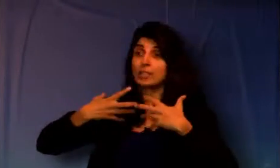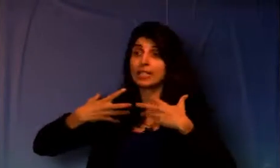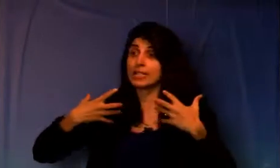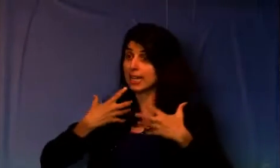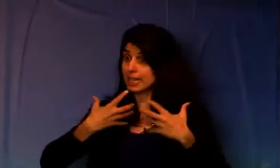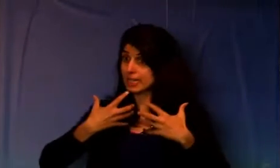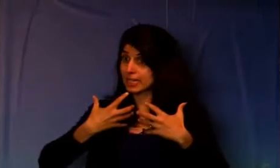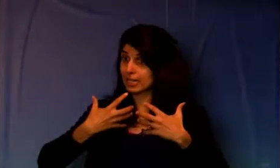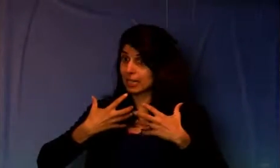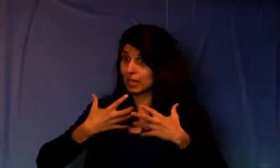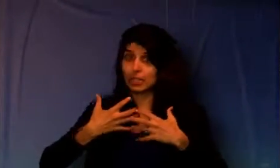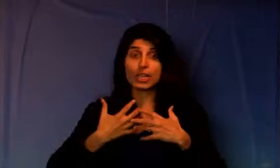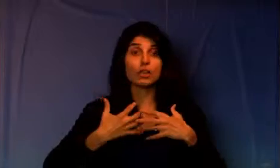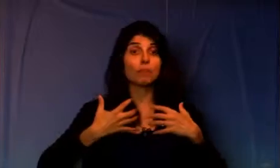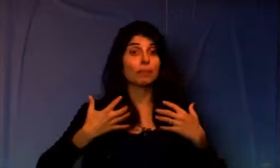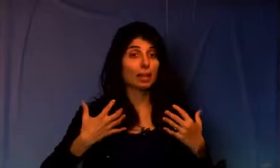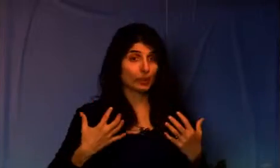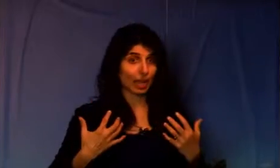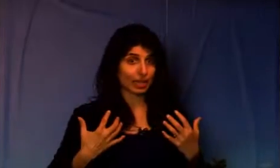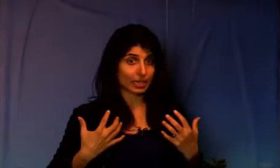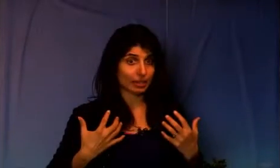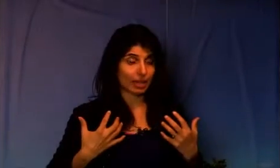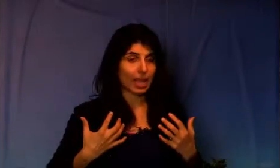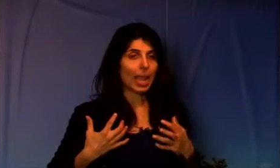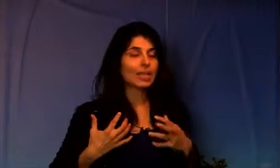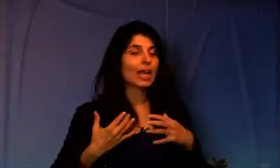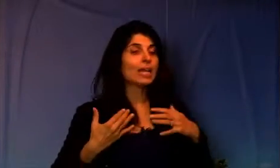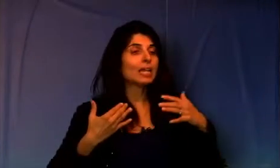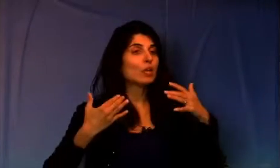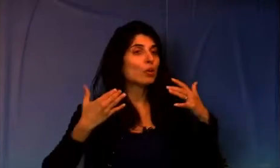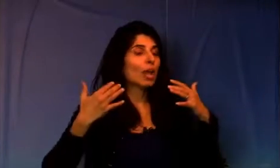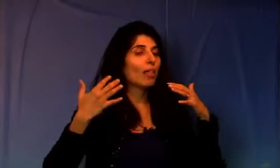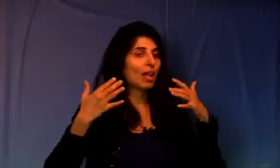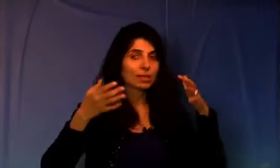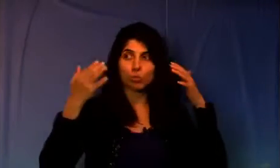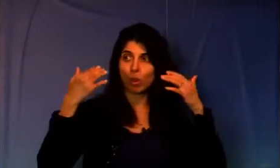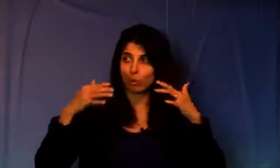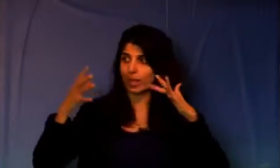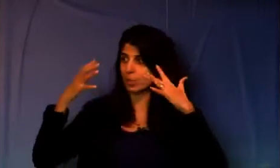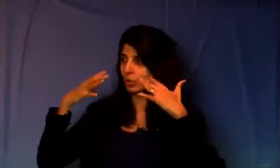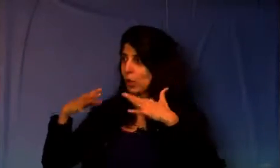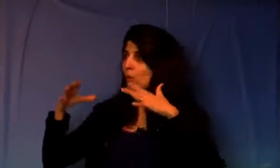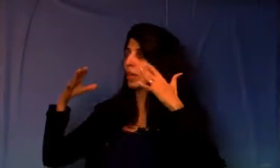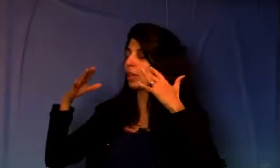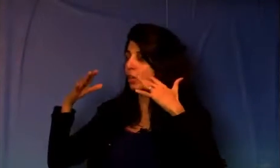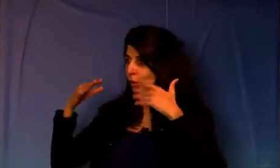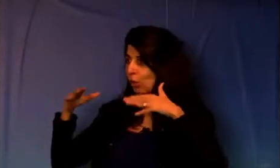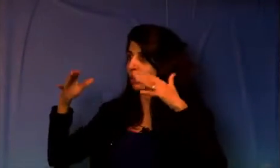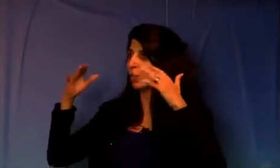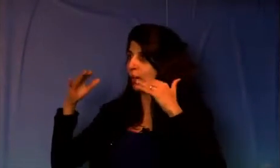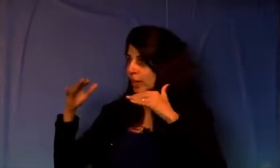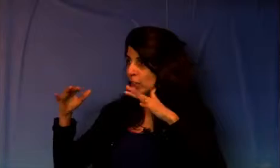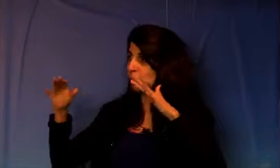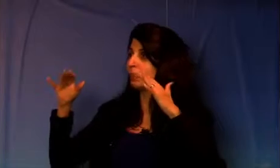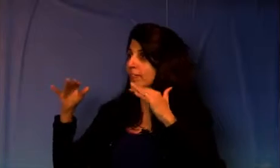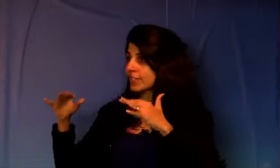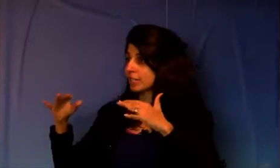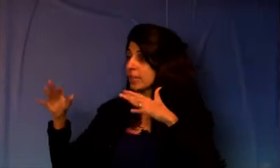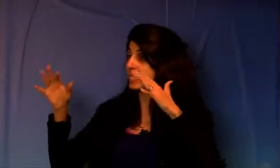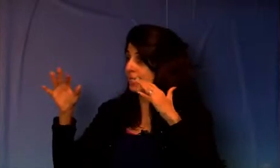there's less tightness. So then you could play with that. And then you, and that's one way, is you know that you're creating a new belief system that's